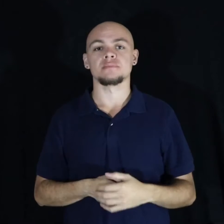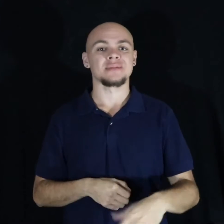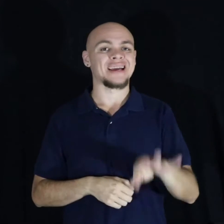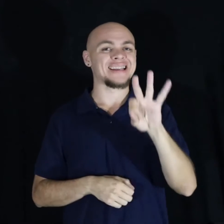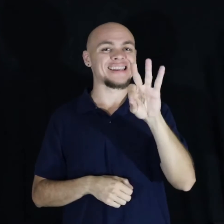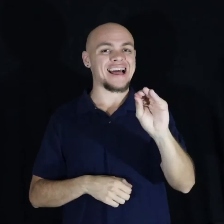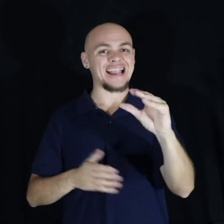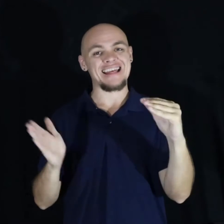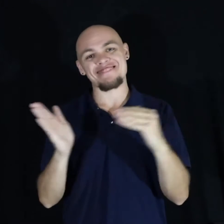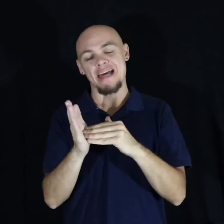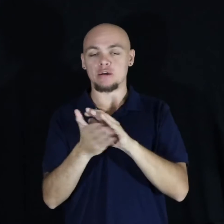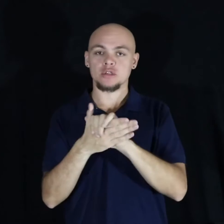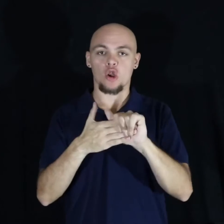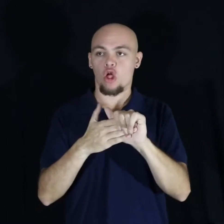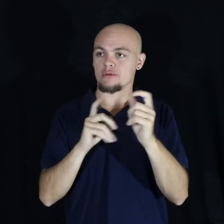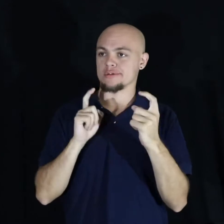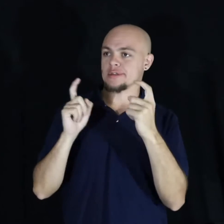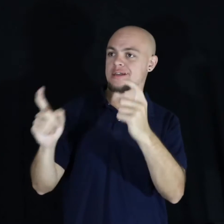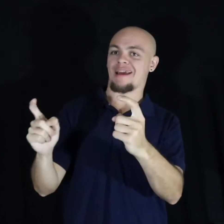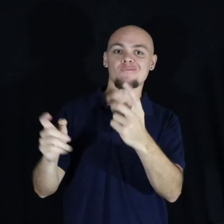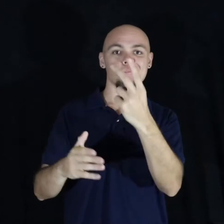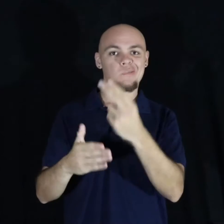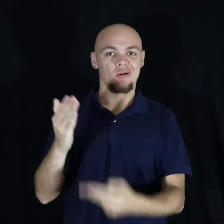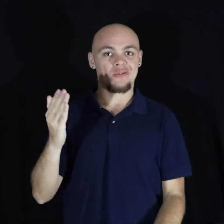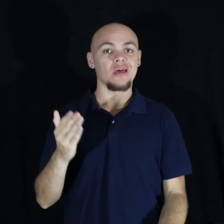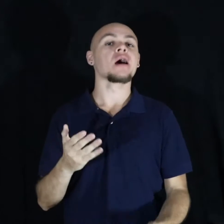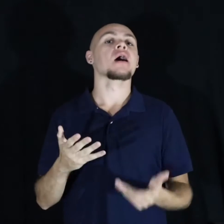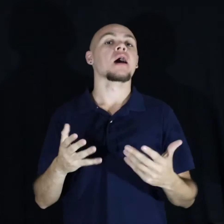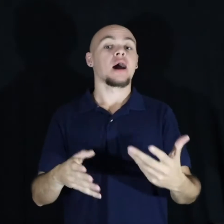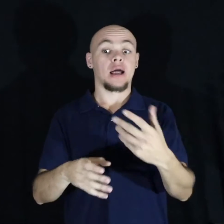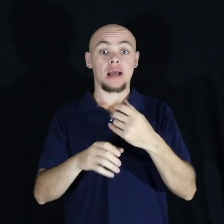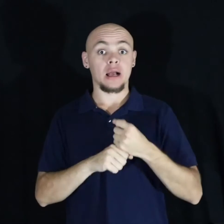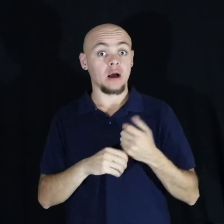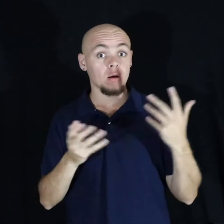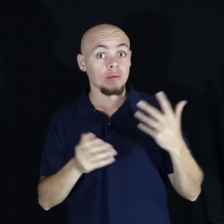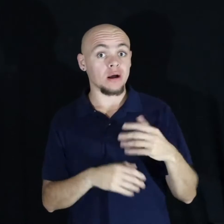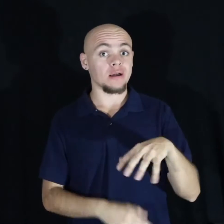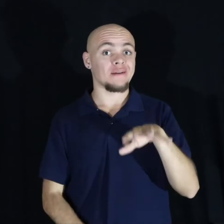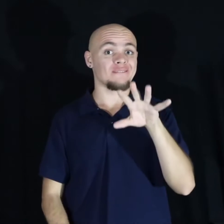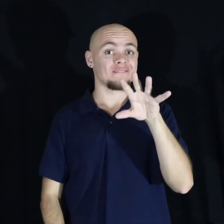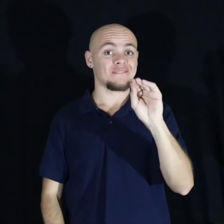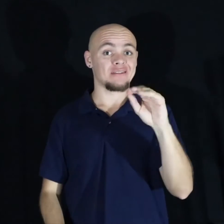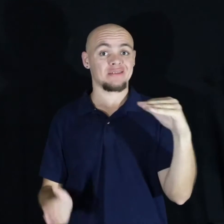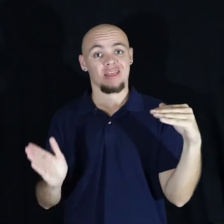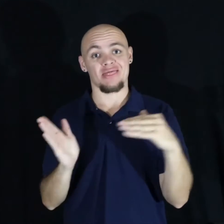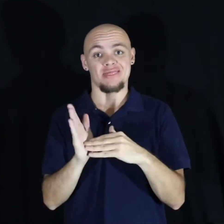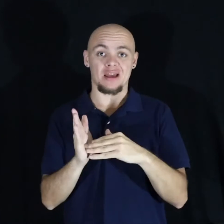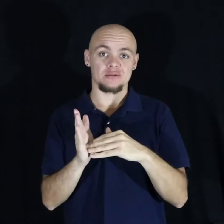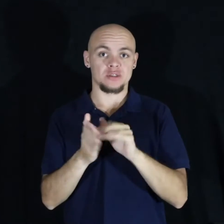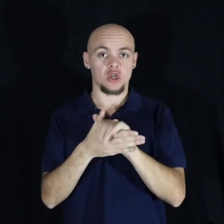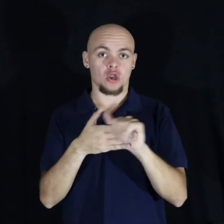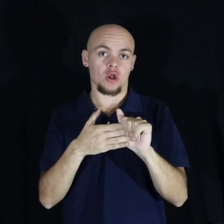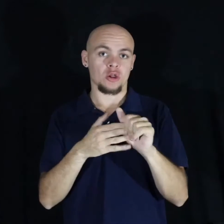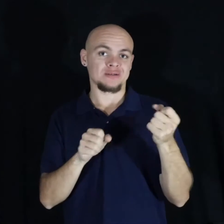,000. And in exchange, I received a whopping $50,000 a year.